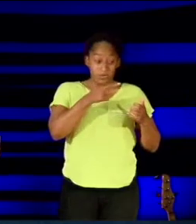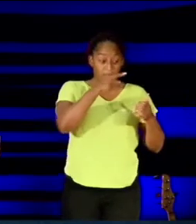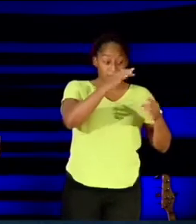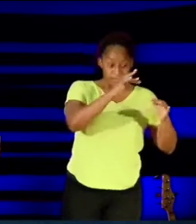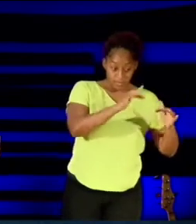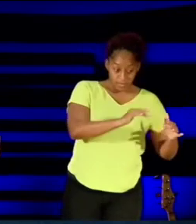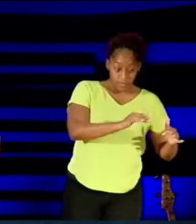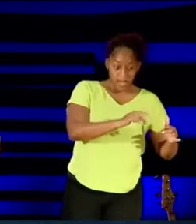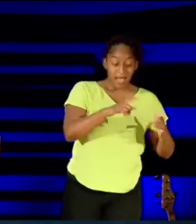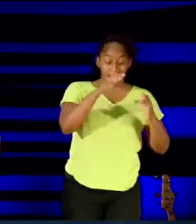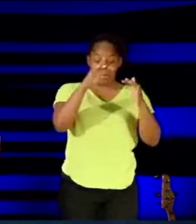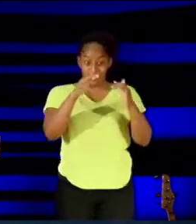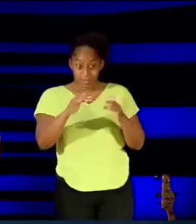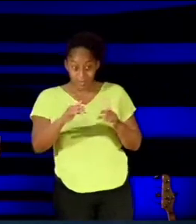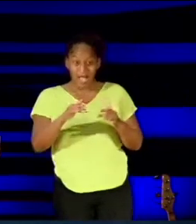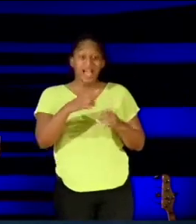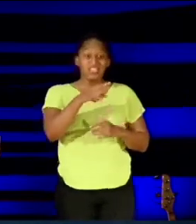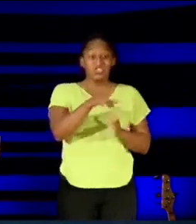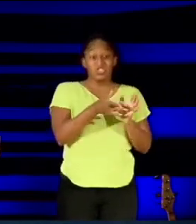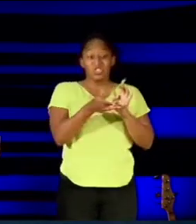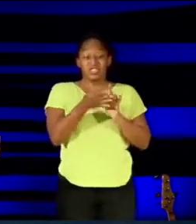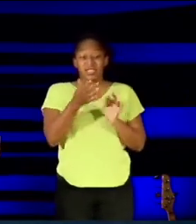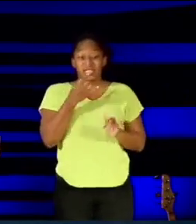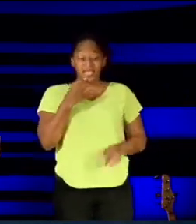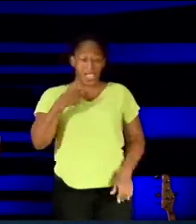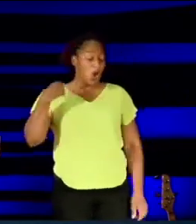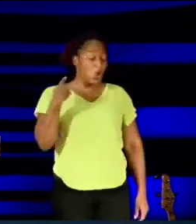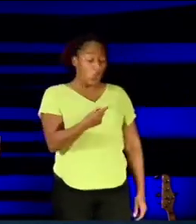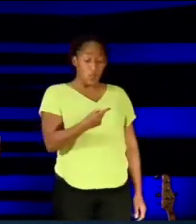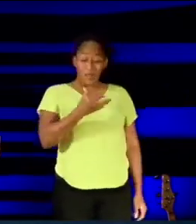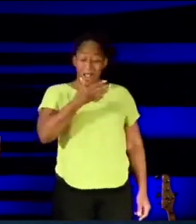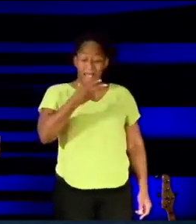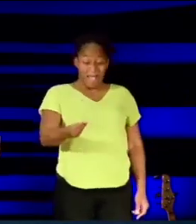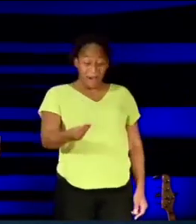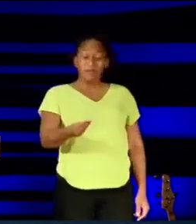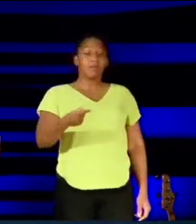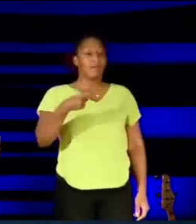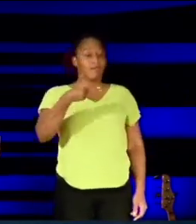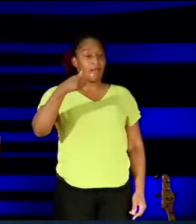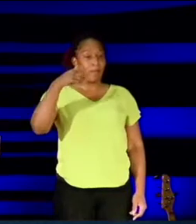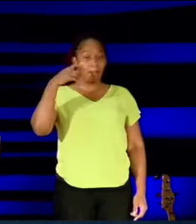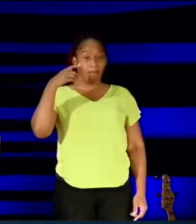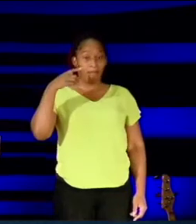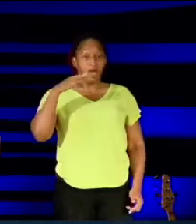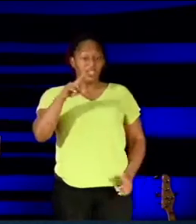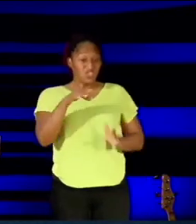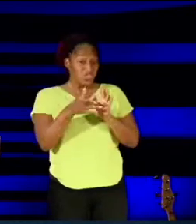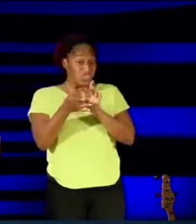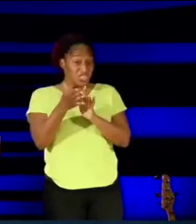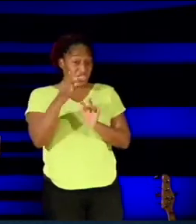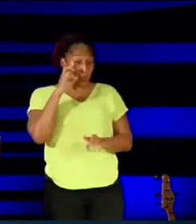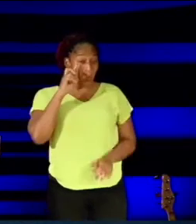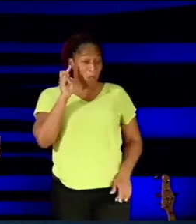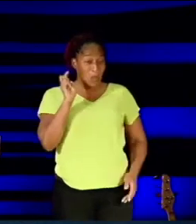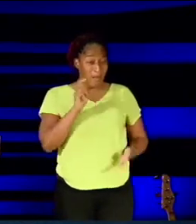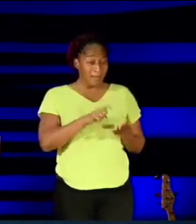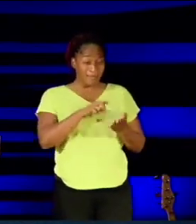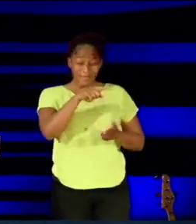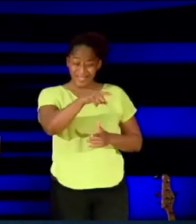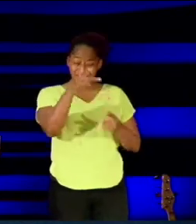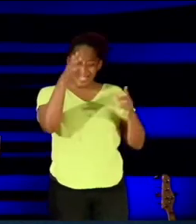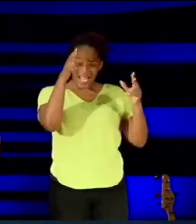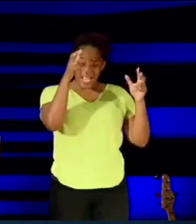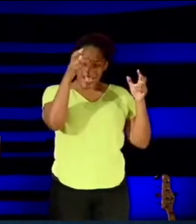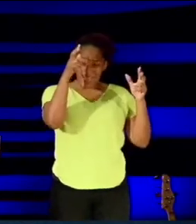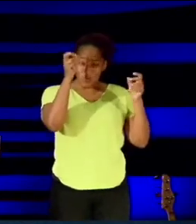Jesus rebuking the demon and demanding him to come out of the man, which means Jesus recognized this was an evil spirit